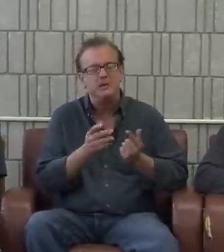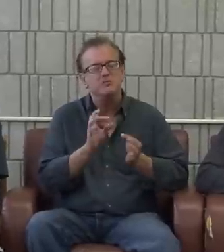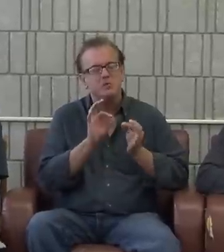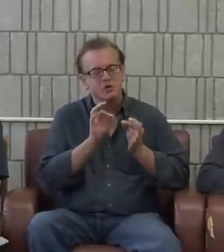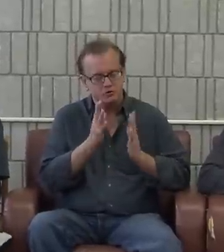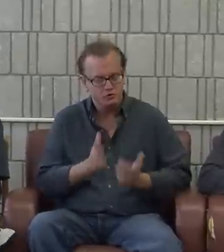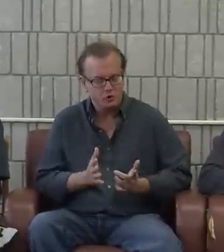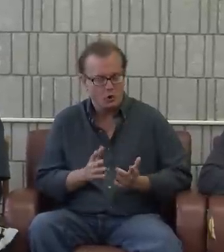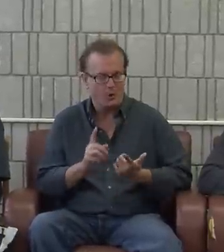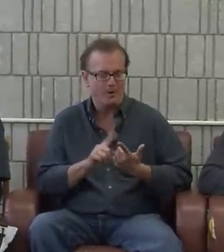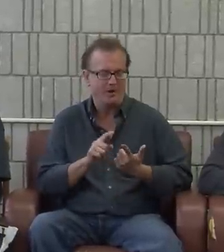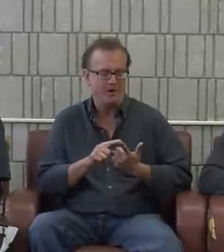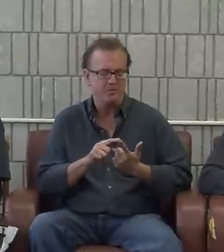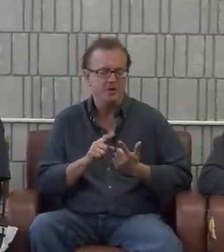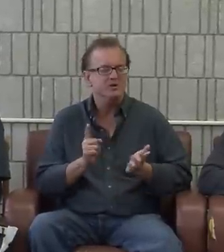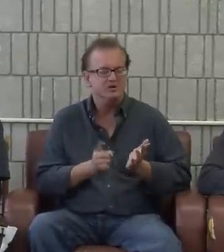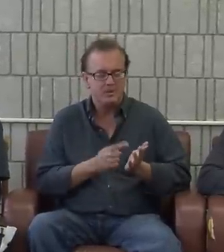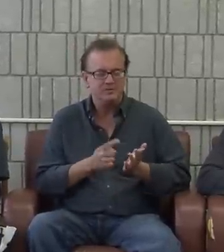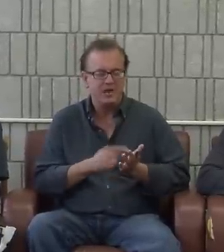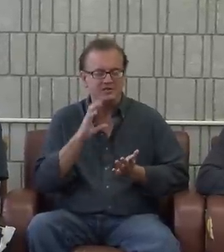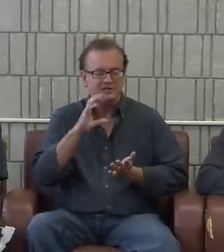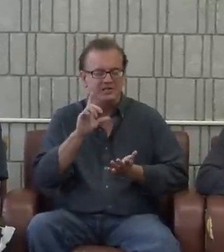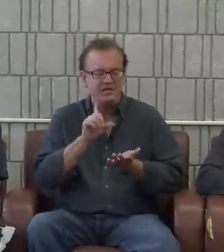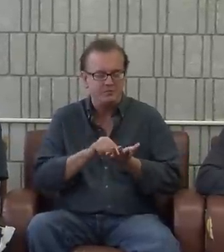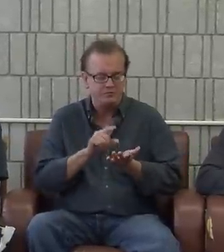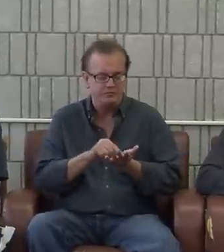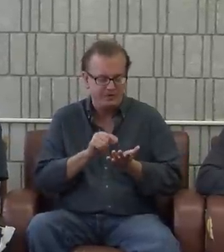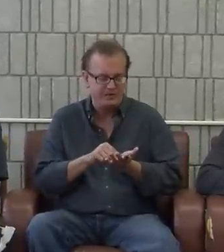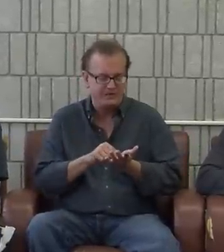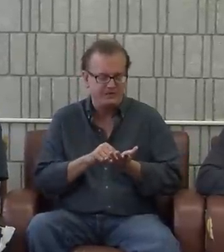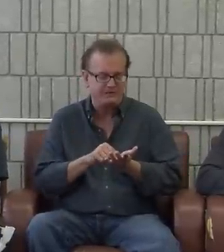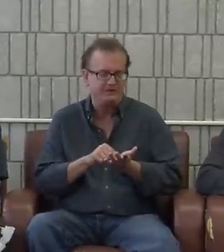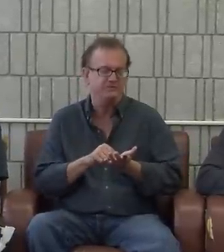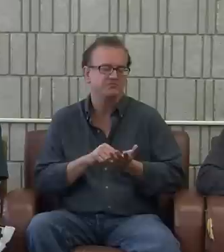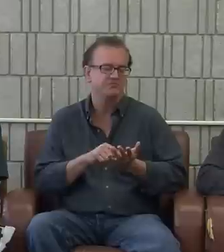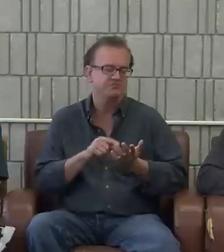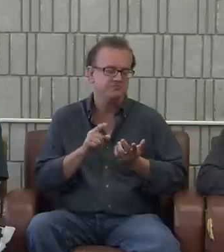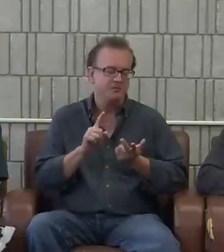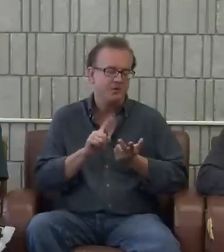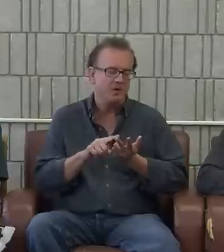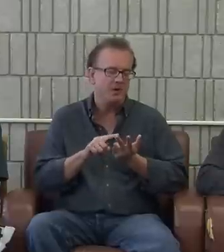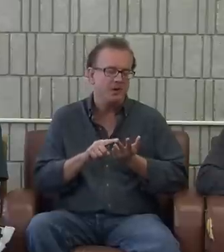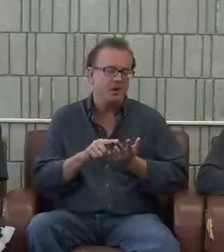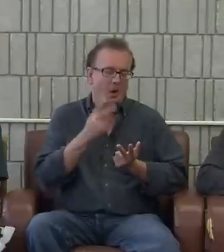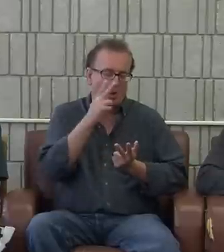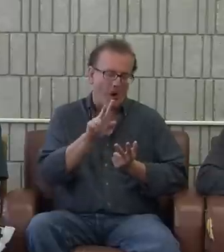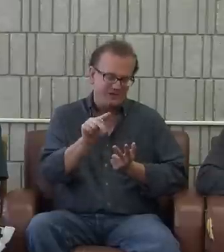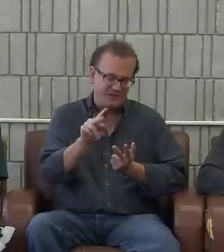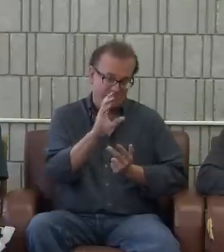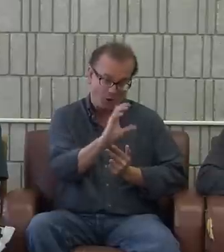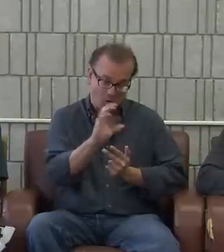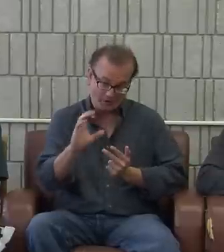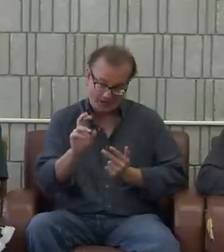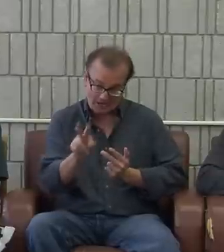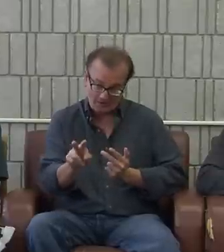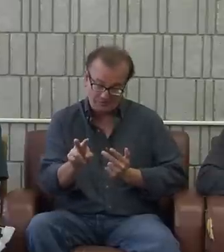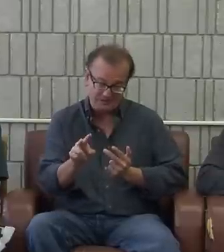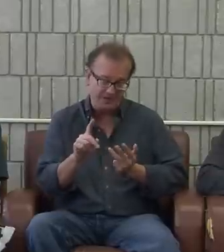For accommodations, I use sign language interpreters, and sometimes I need cPrint. Of course, when I watch TV,